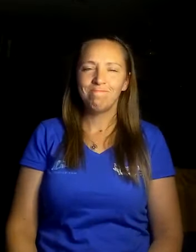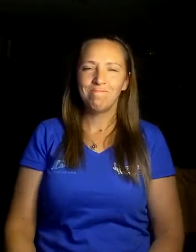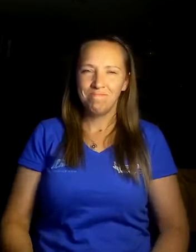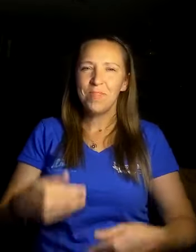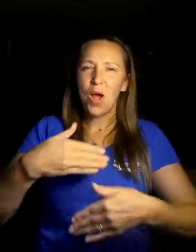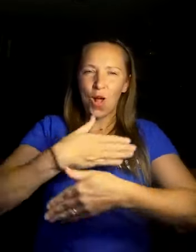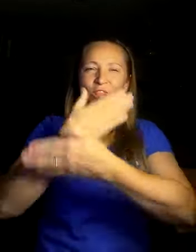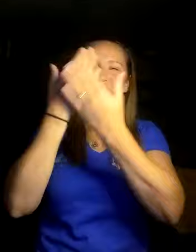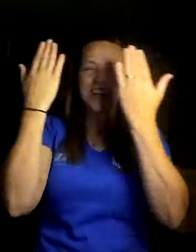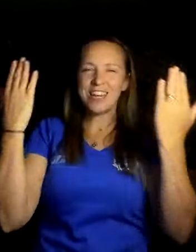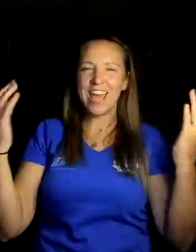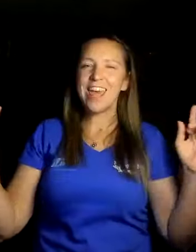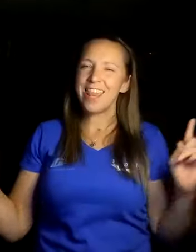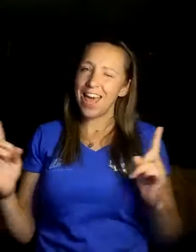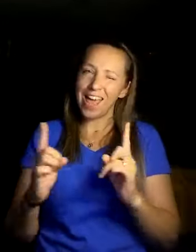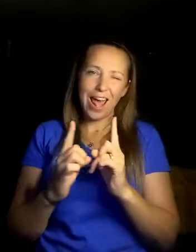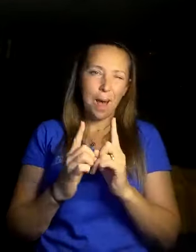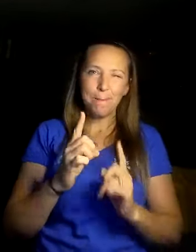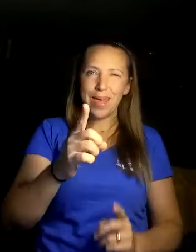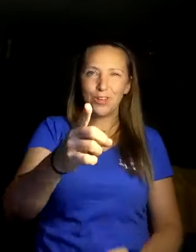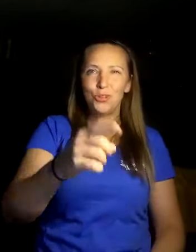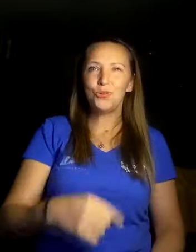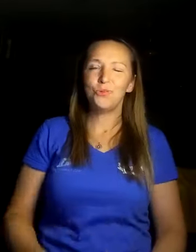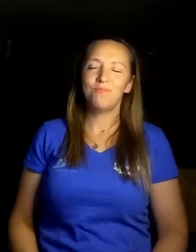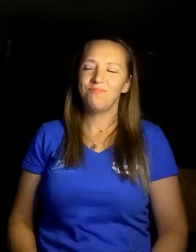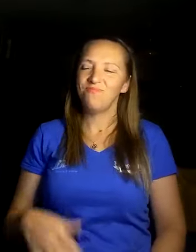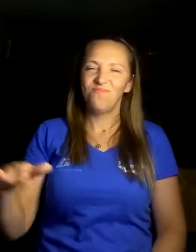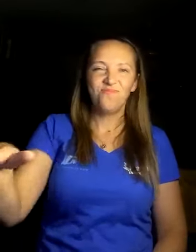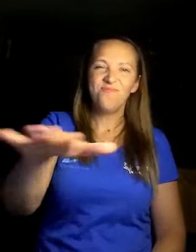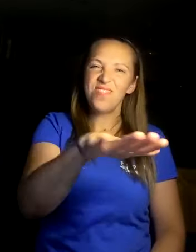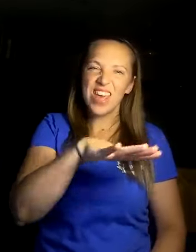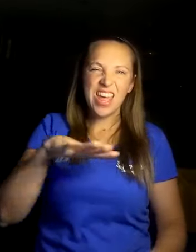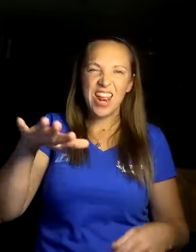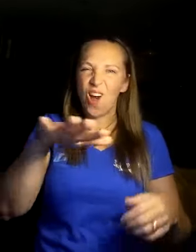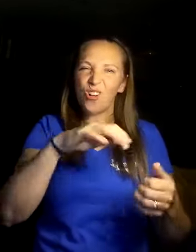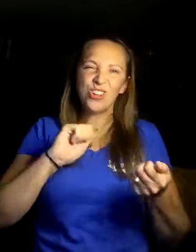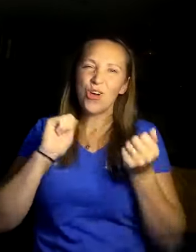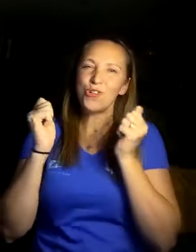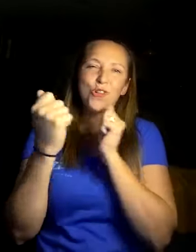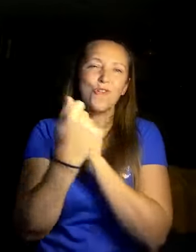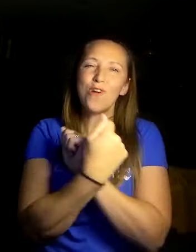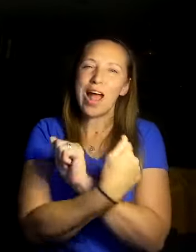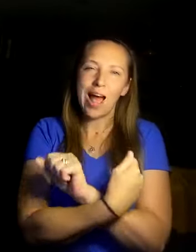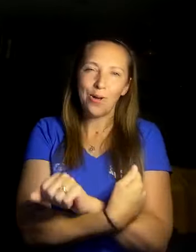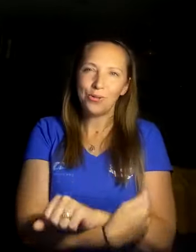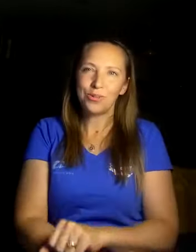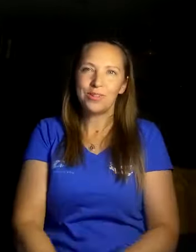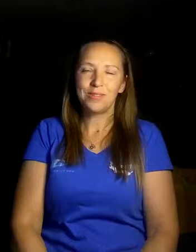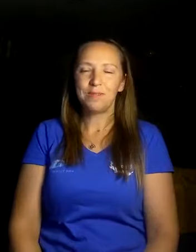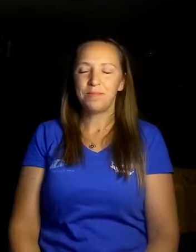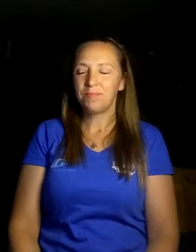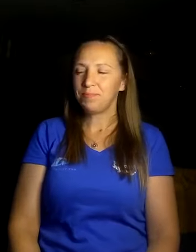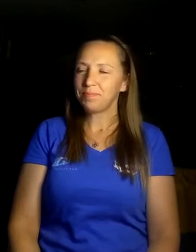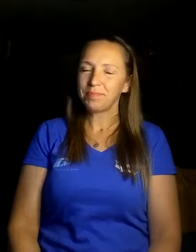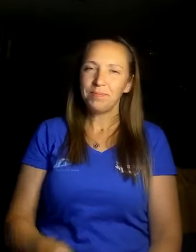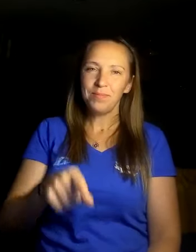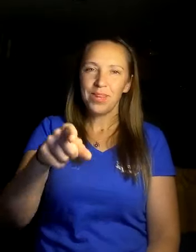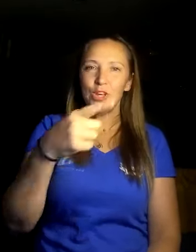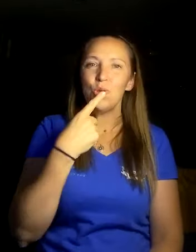On the day that I met you, it all turned around You